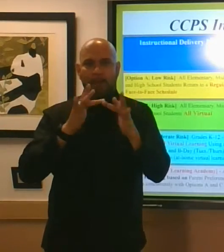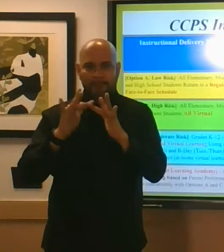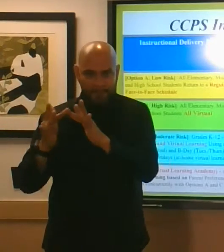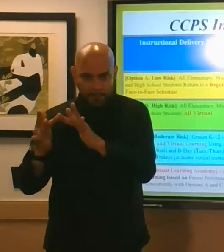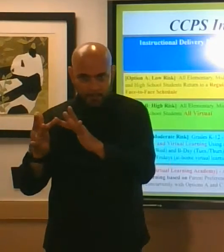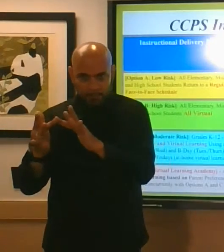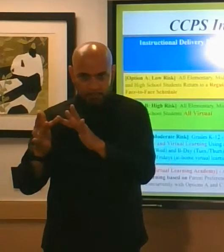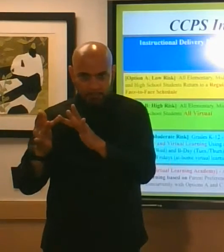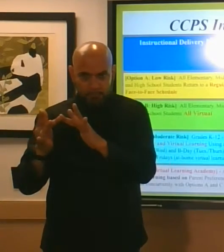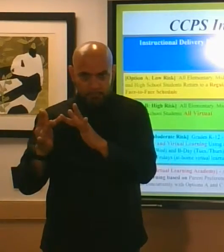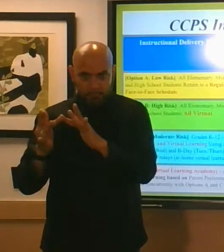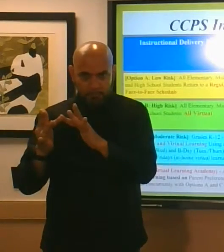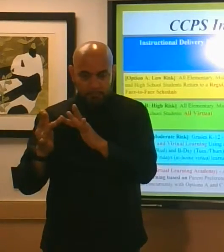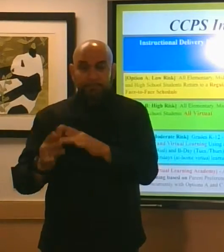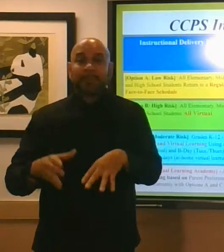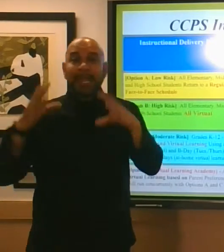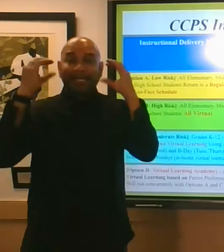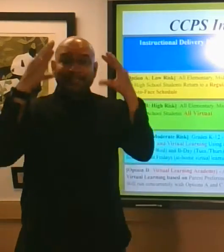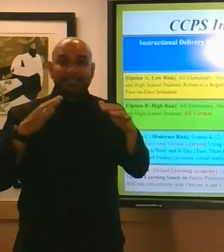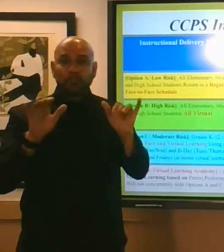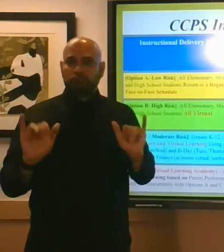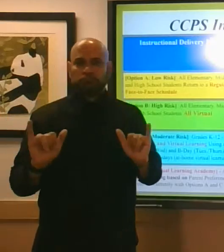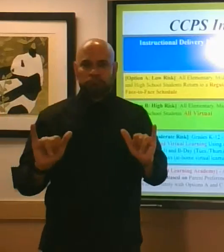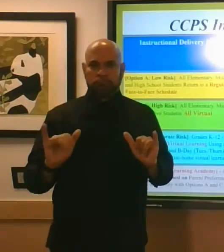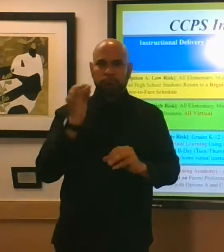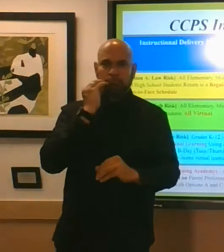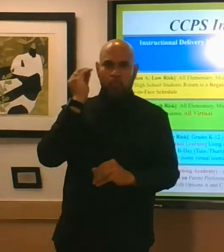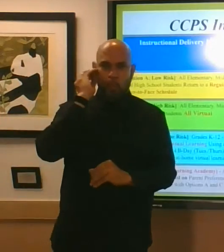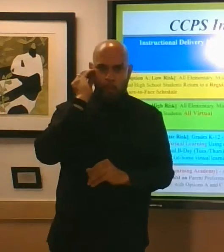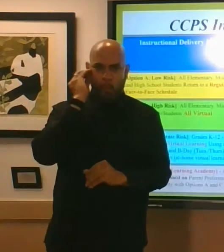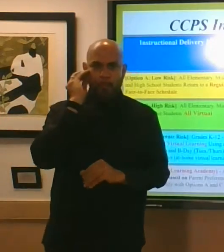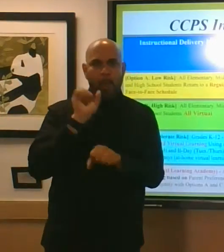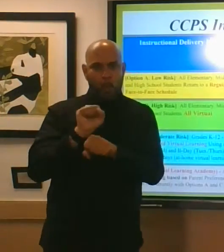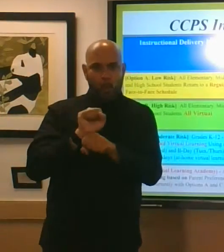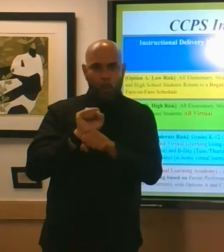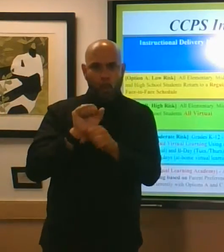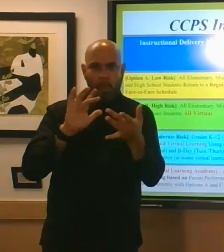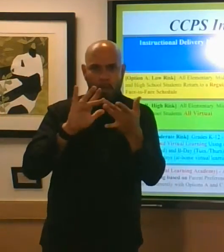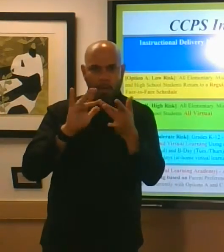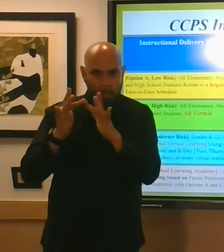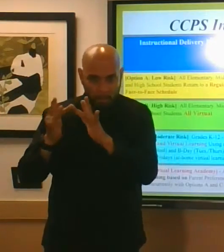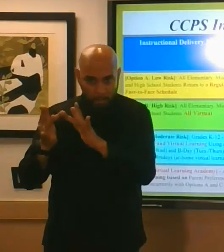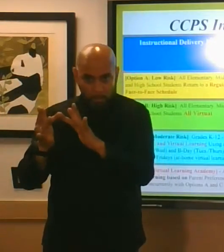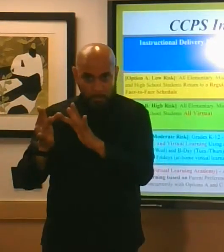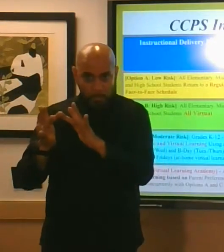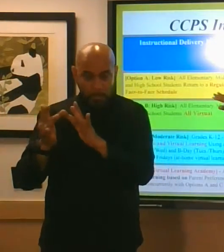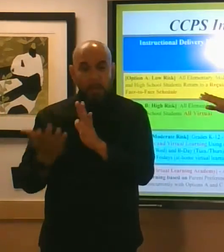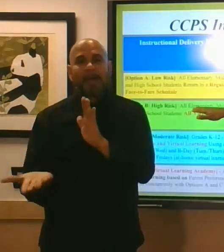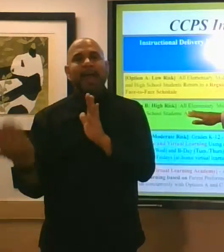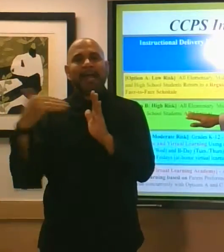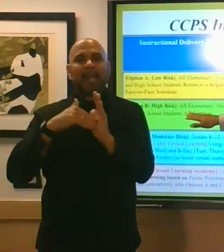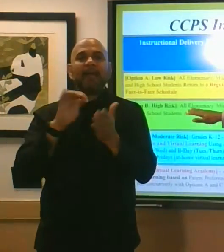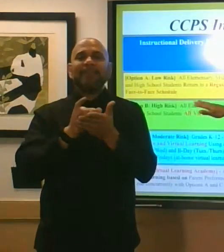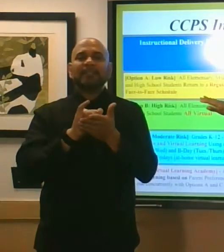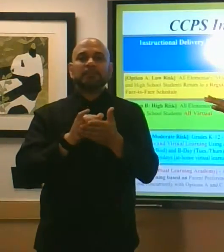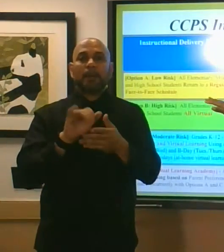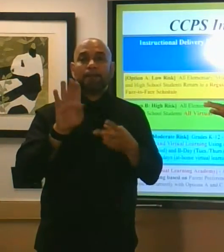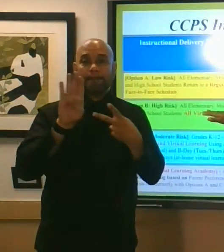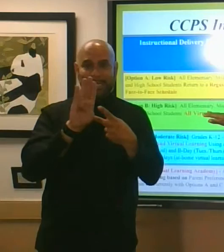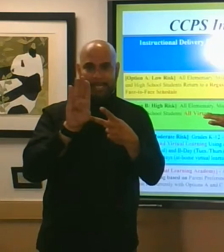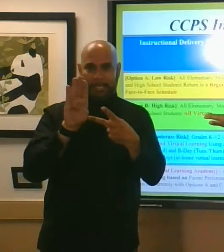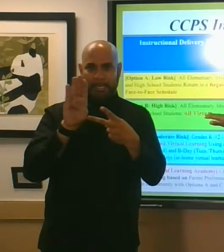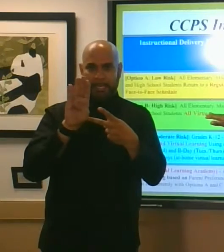teachers will remain at home and work virtually again that's option b